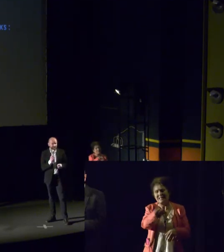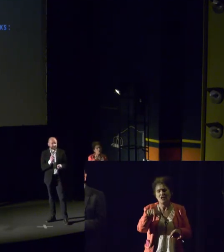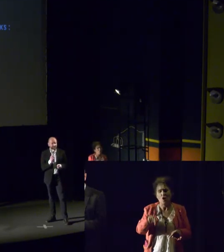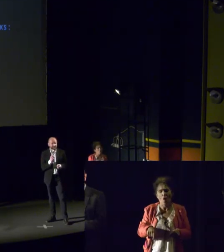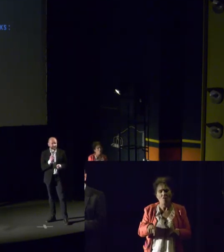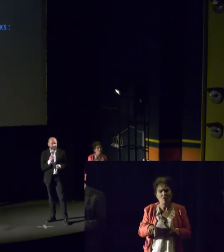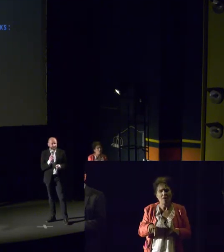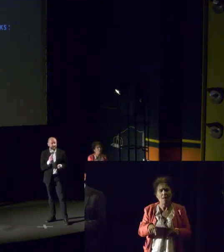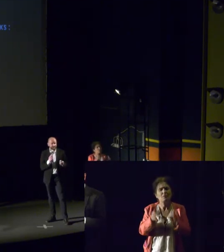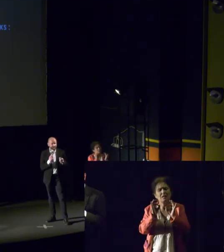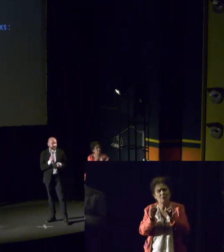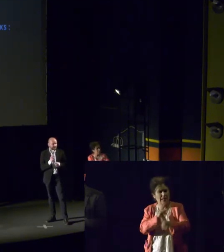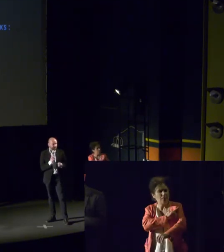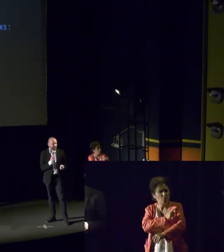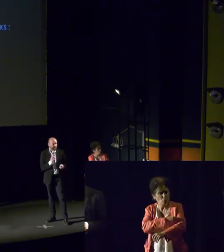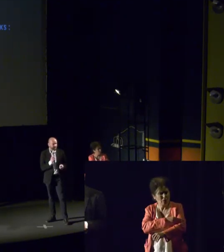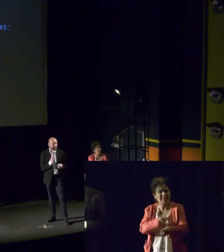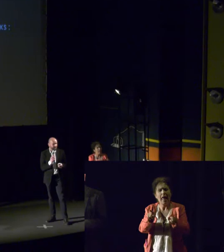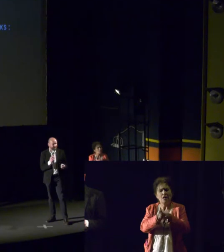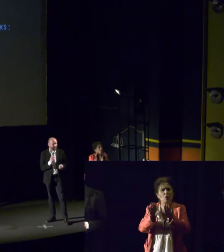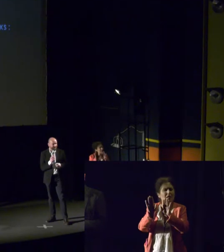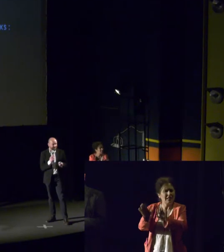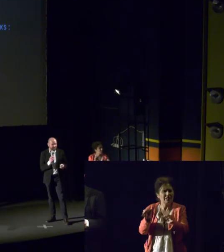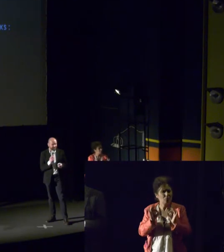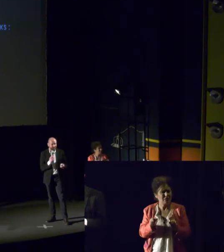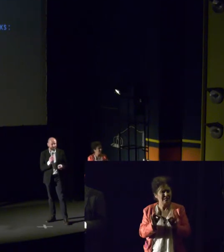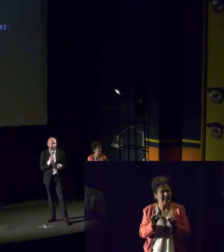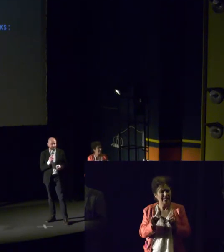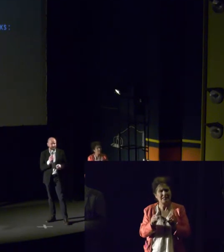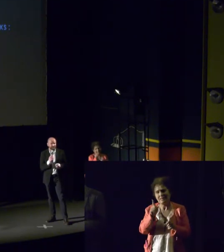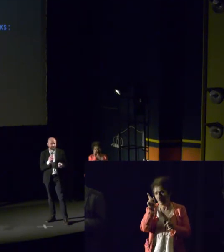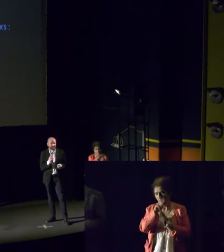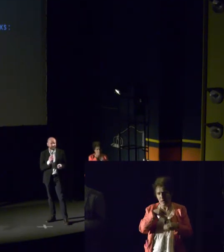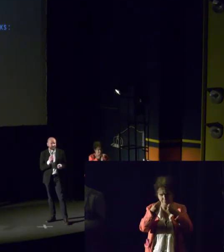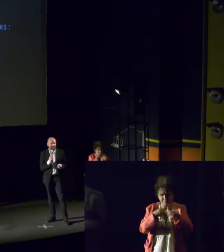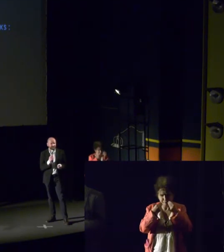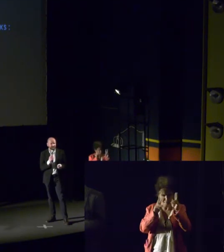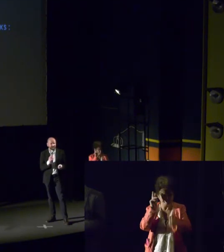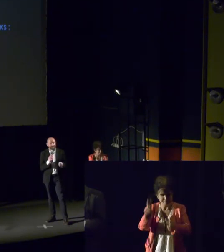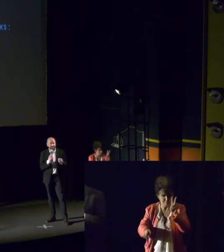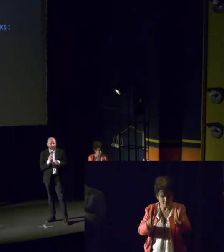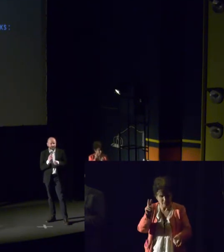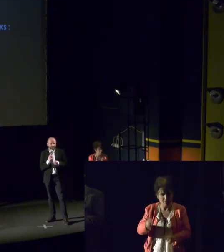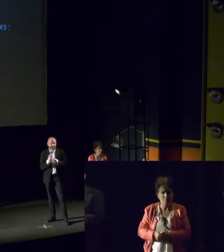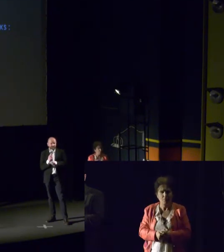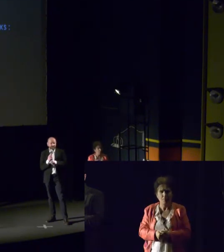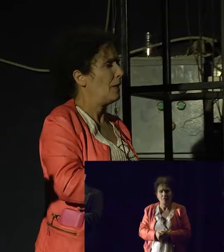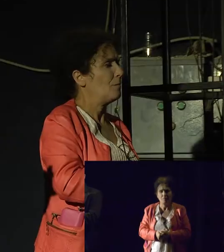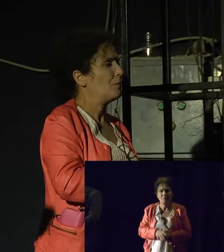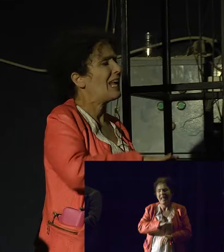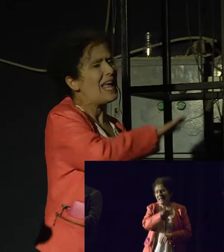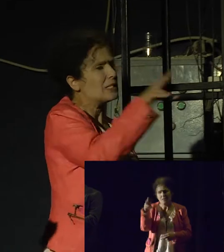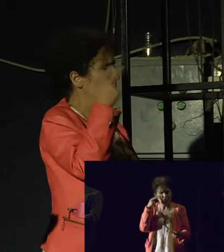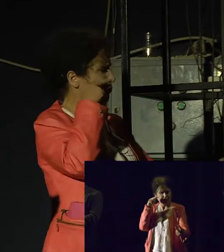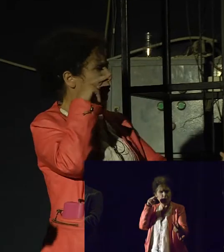specialists of fake news. It's now a household word that we're all familiar with. Fake news, in fact,